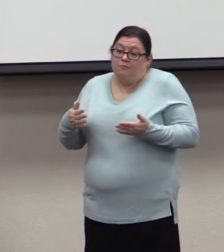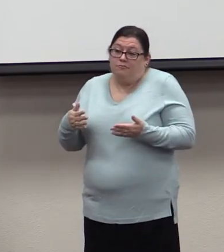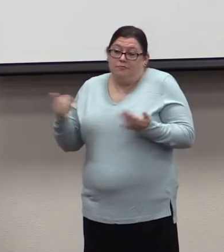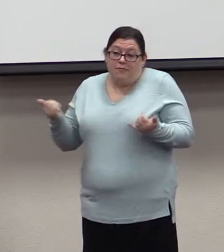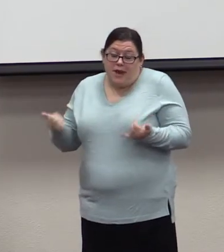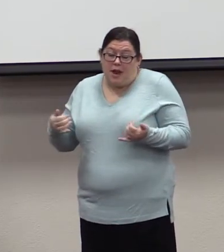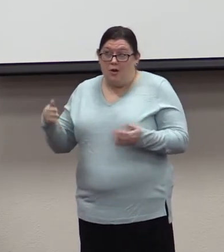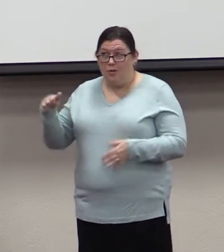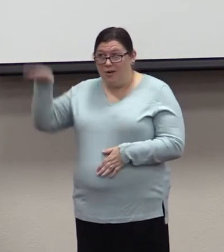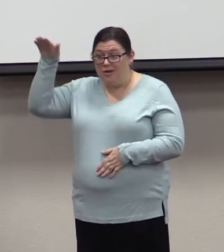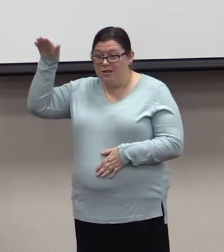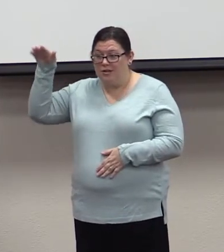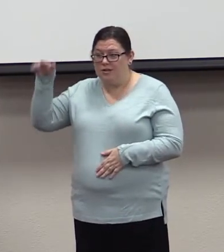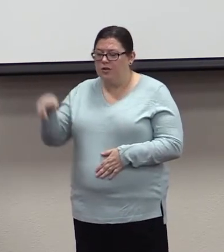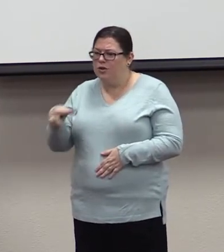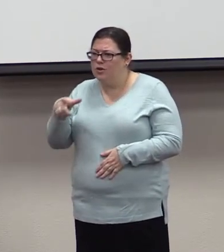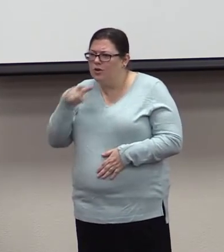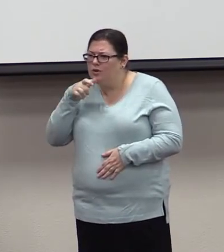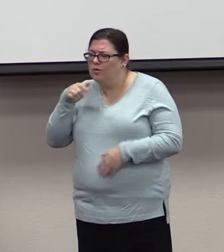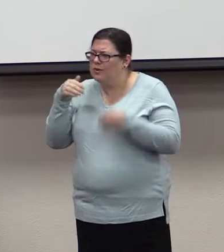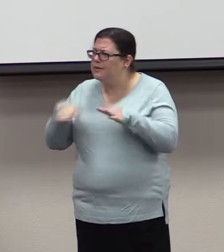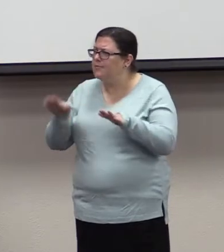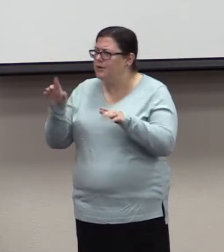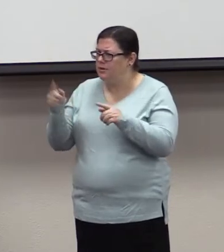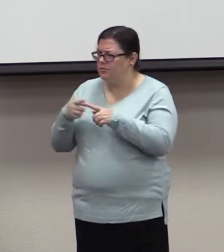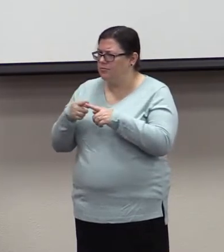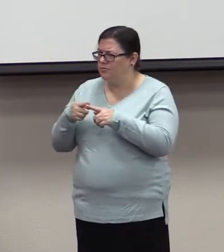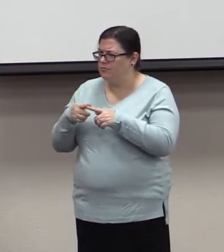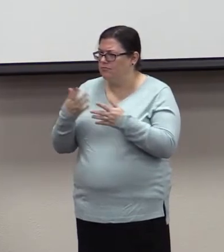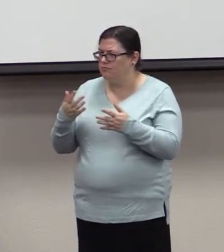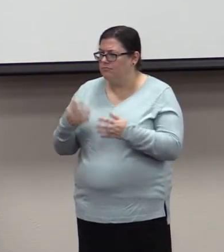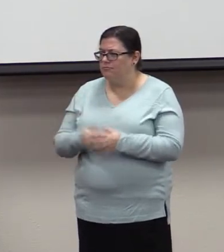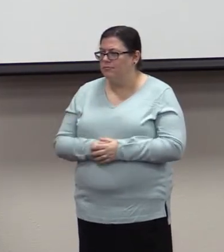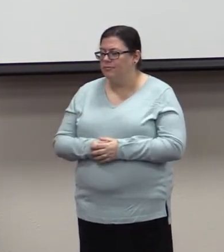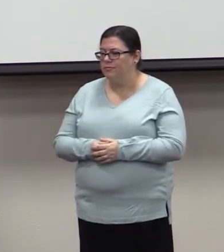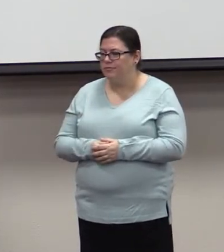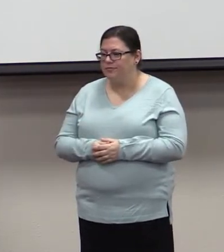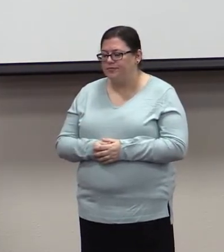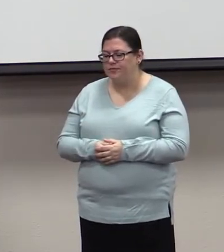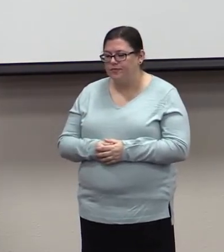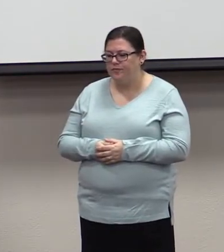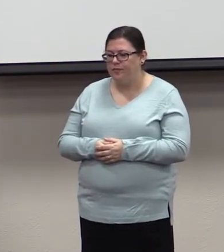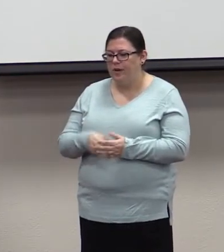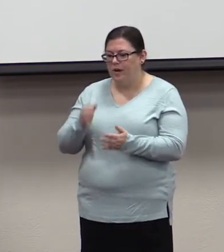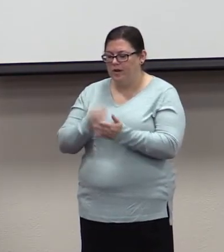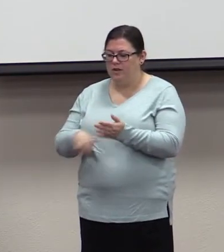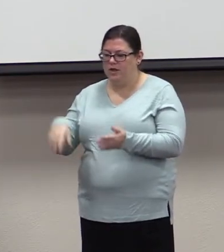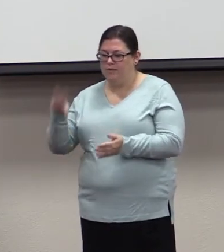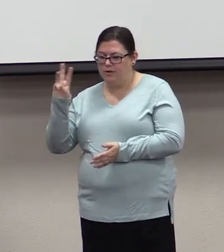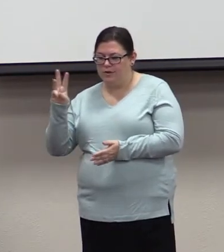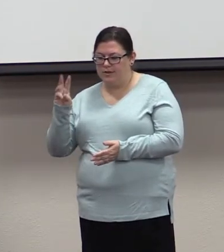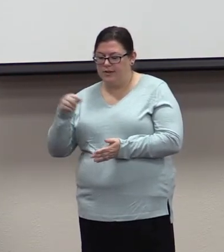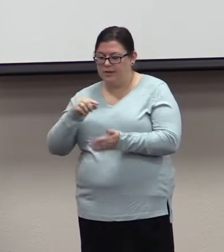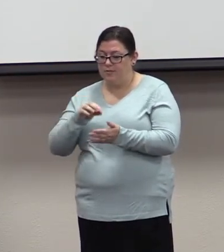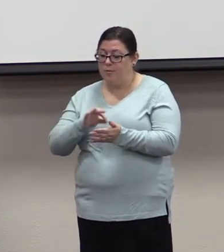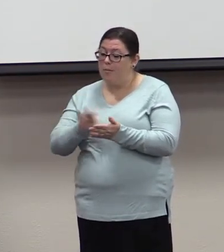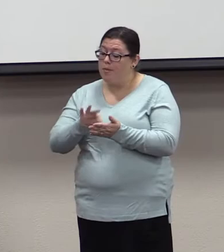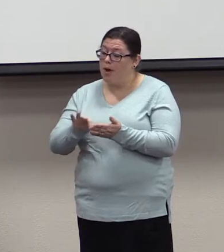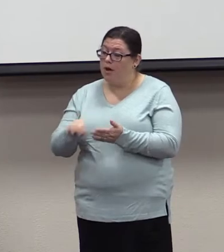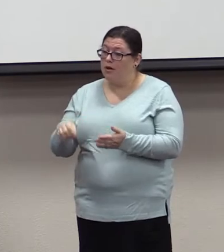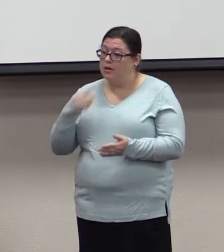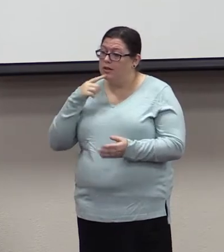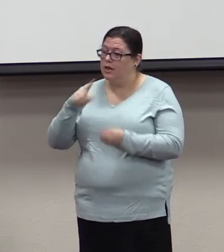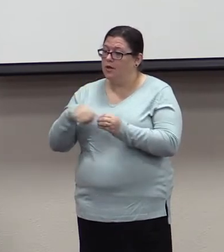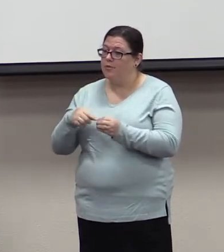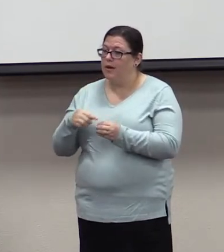If we keep reading Ephesians 6, Paul will talk about the relationship between bondservants and their masters. Unlike the relationships